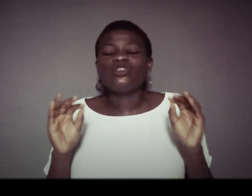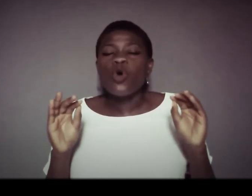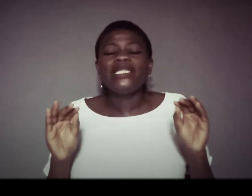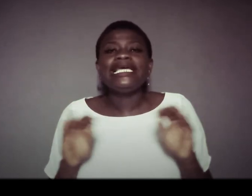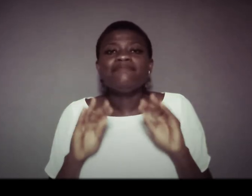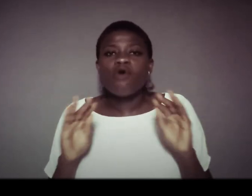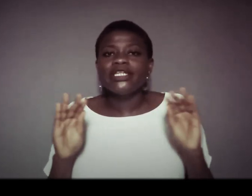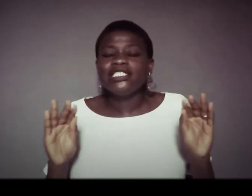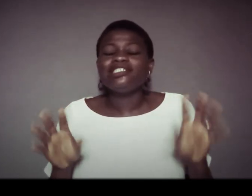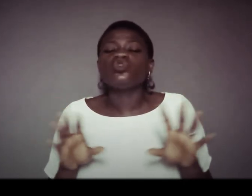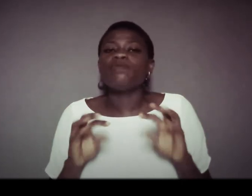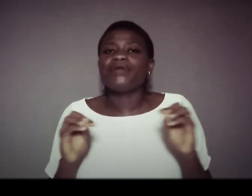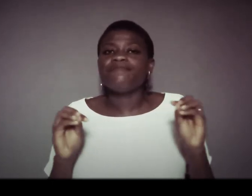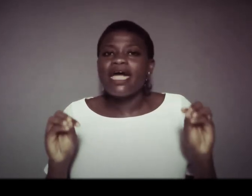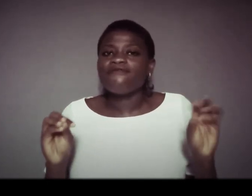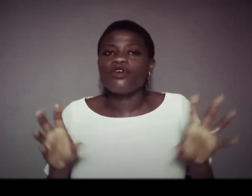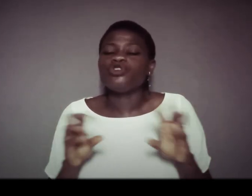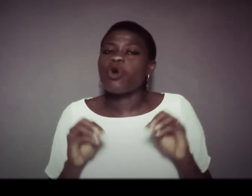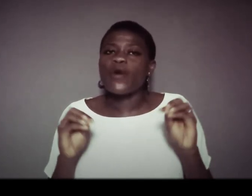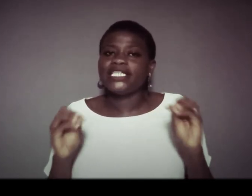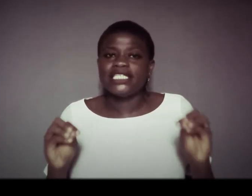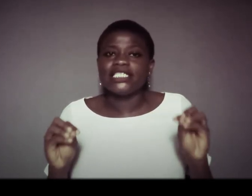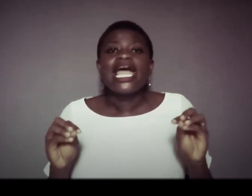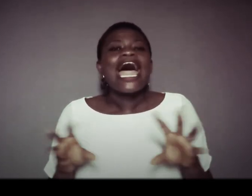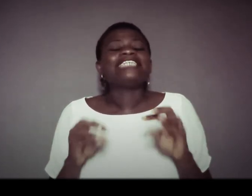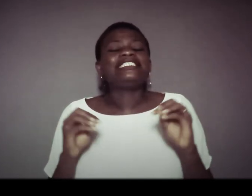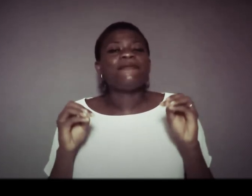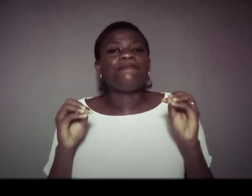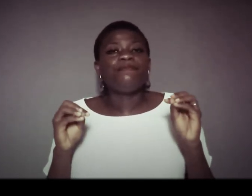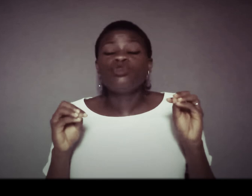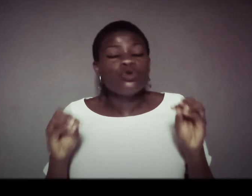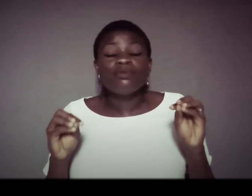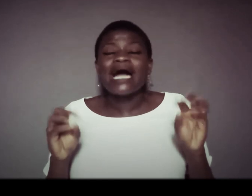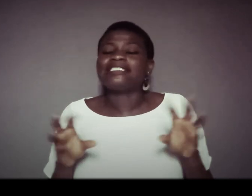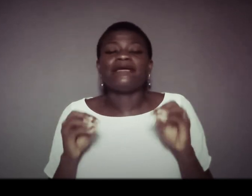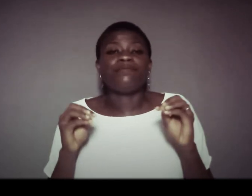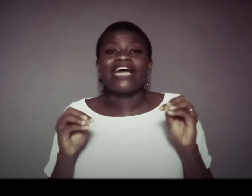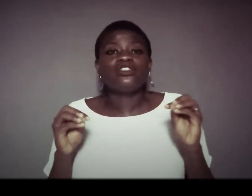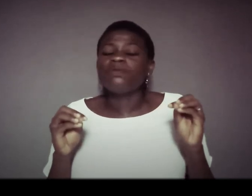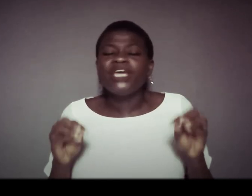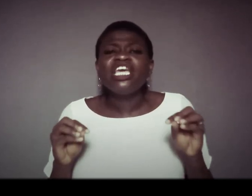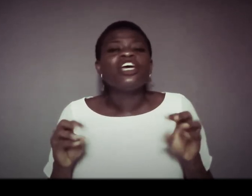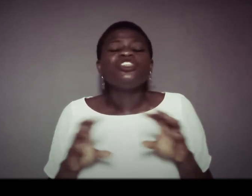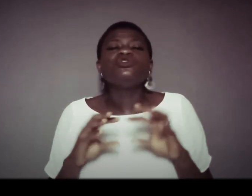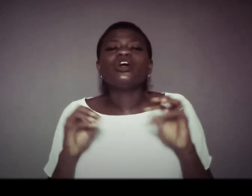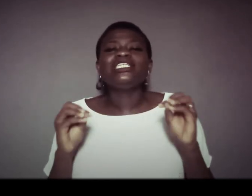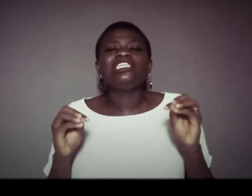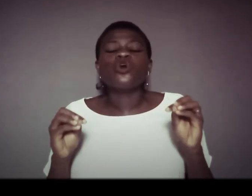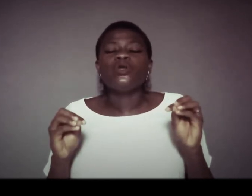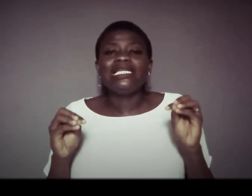only money to prepare for your wedding as a groom as a bride to be you don't need only